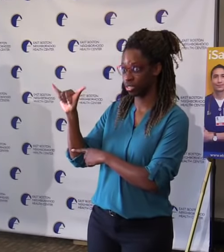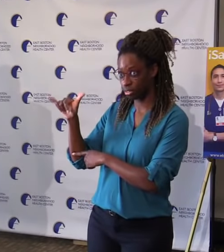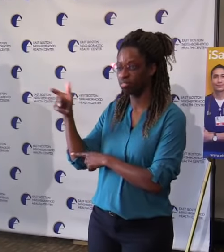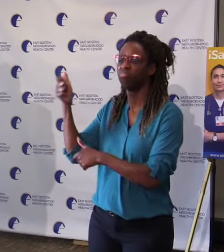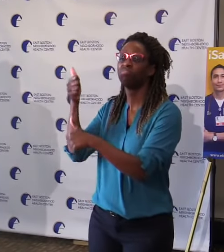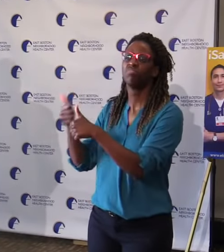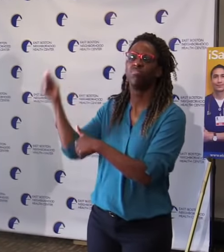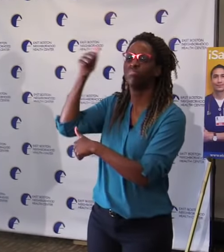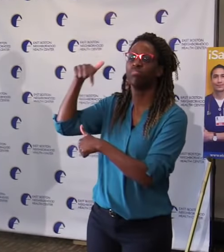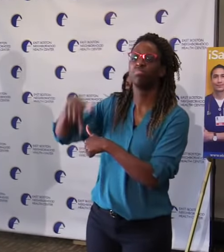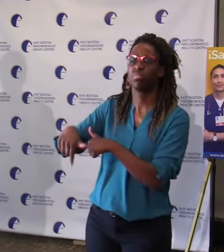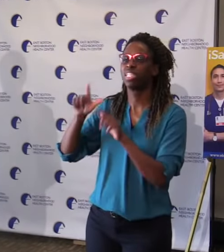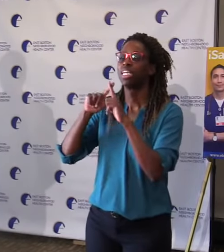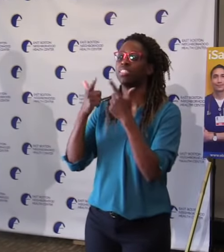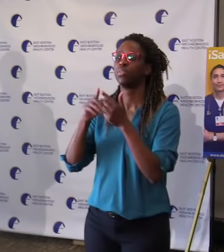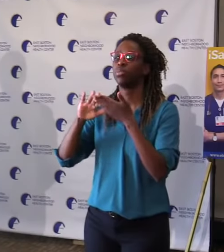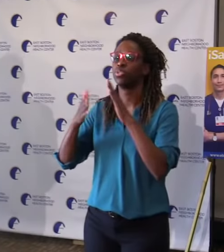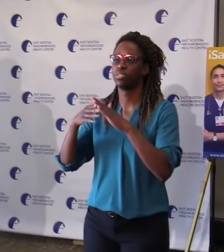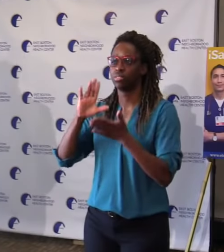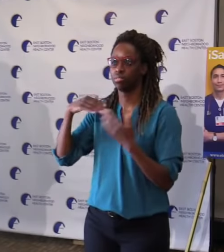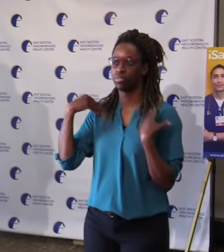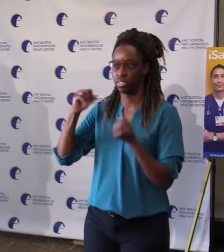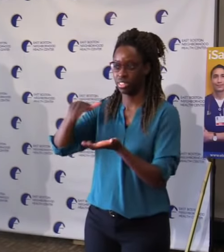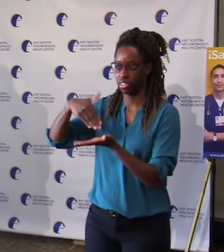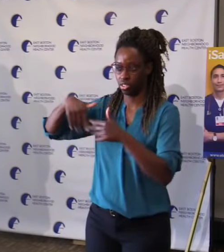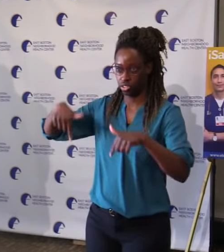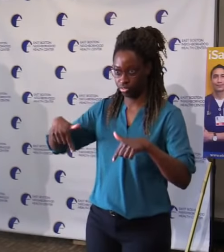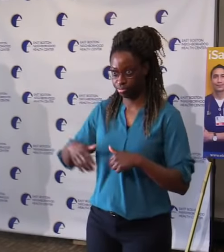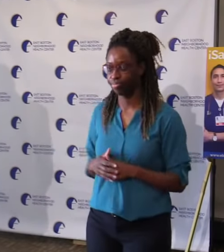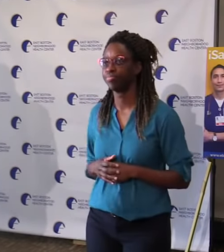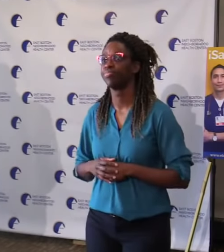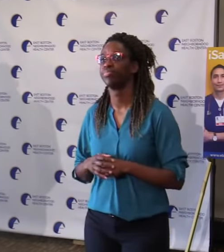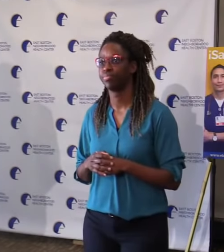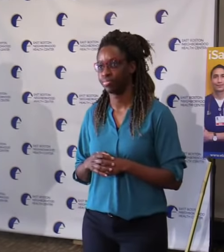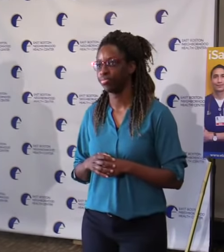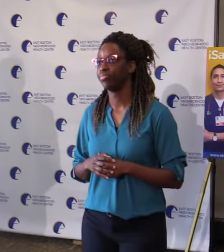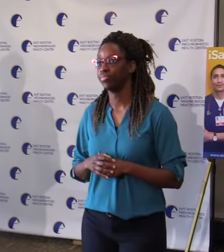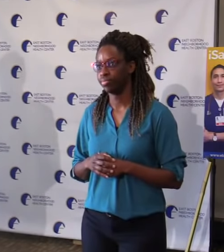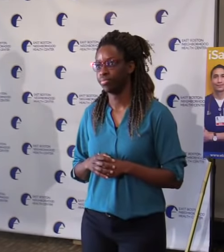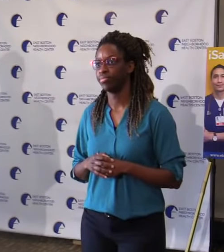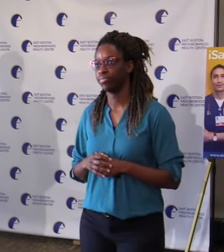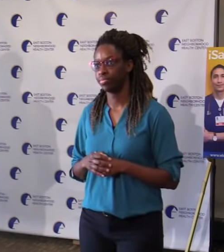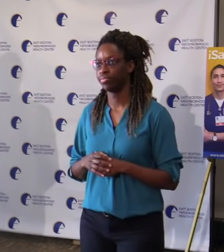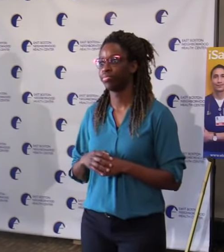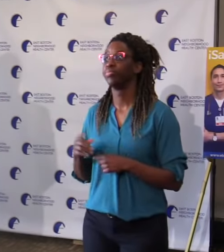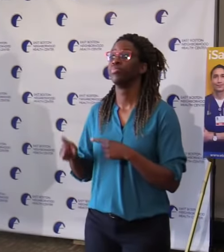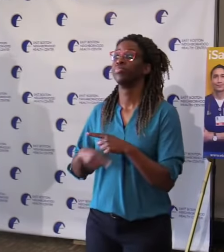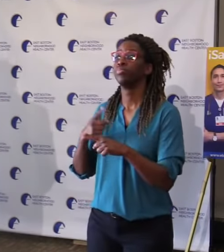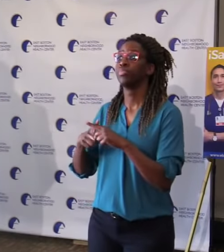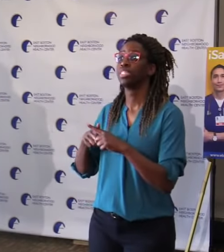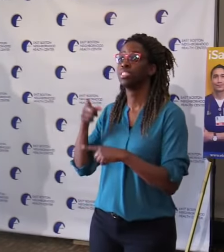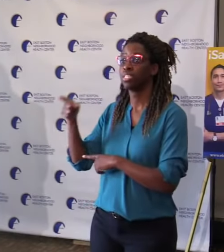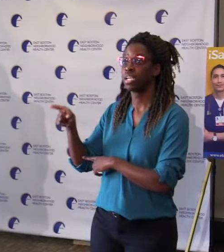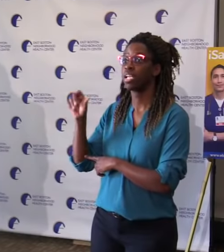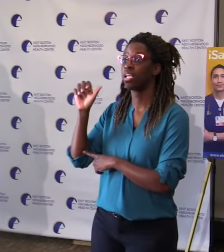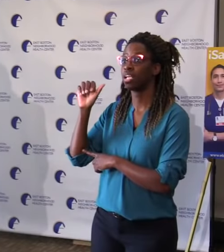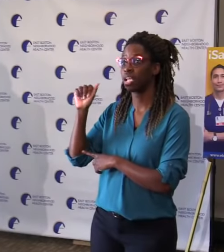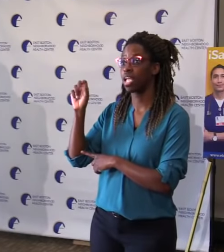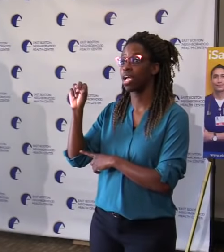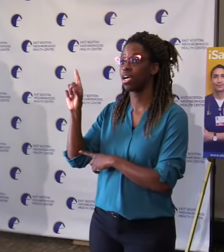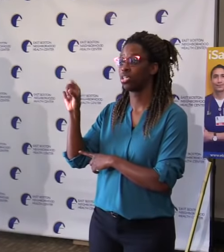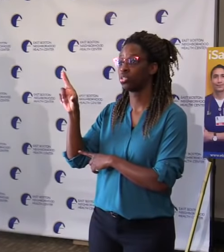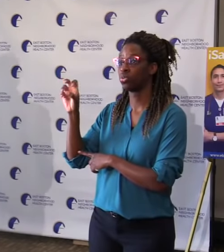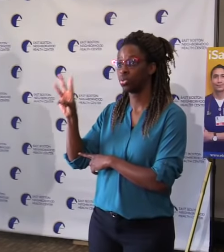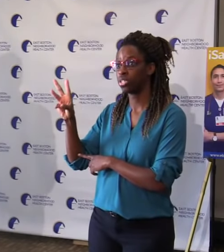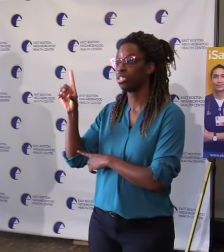Blue Cross Blue Shield of Massachusetts, for being with us today. Before I give some details on vaccinations at community health centers, I do want